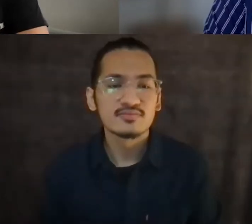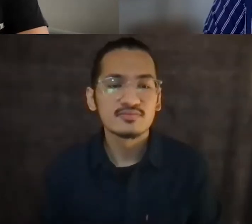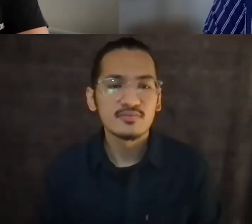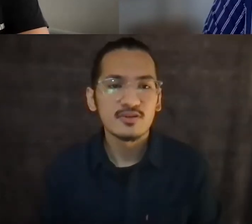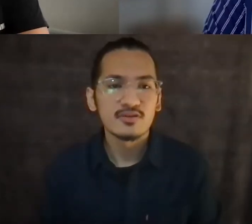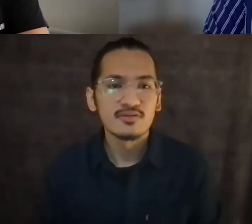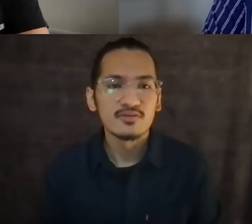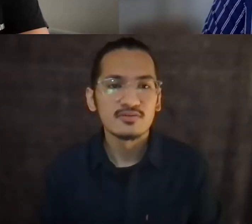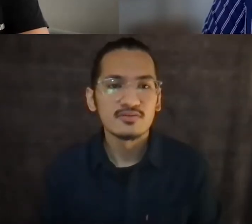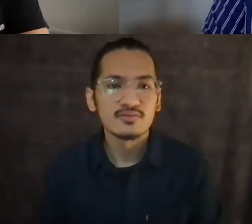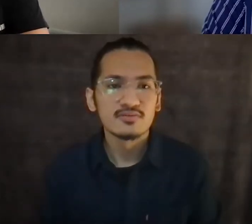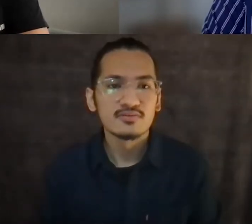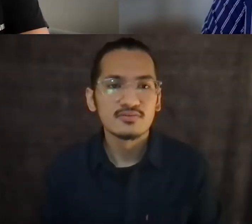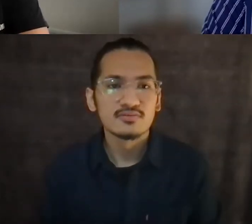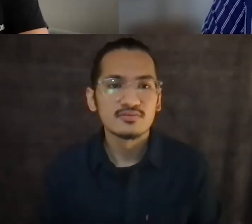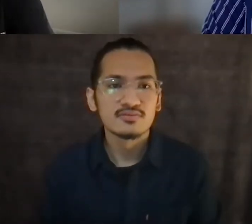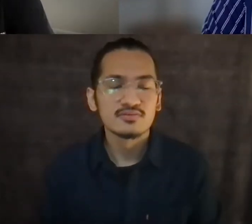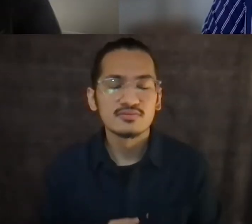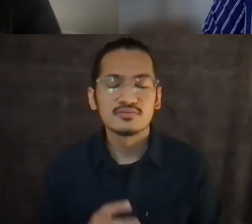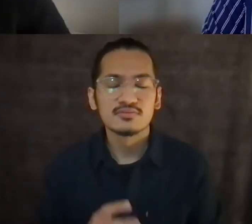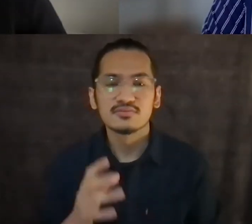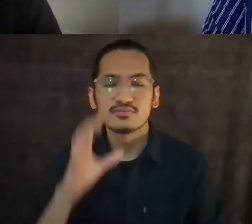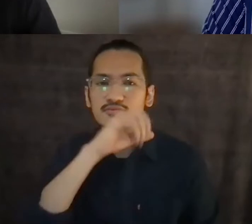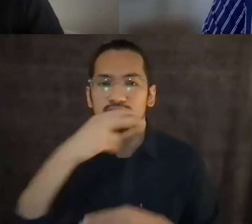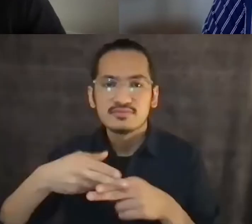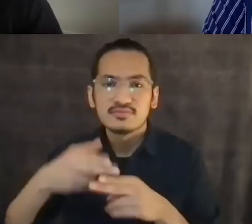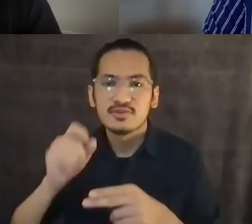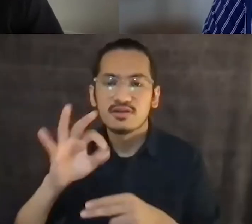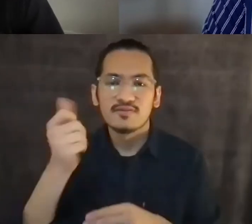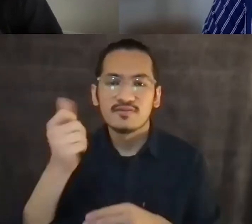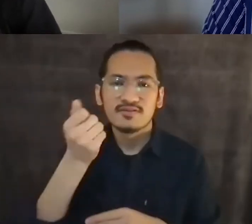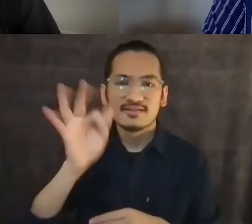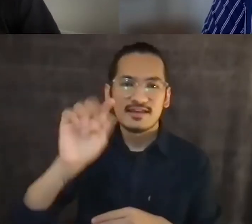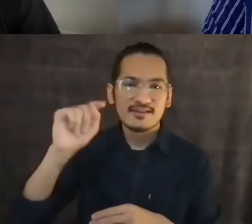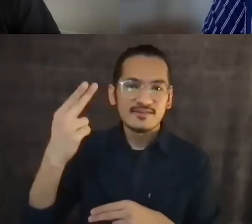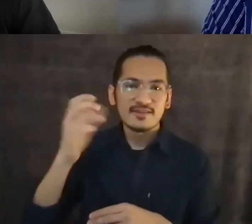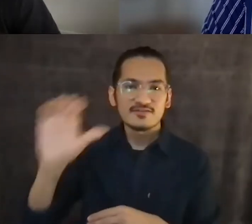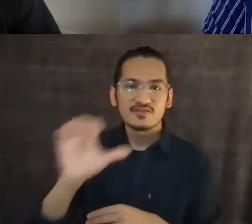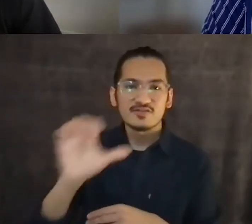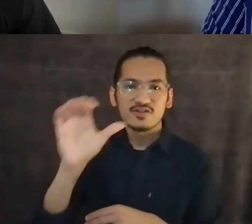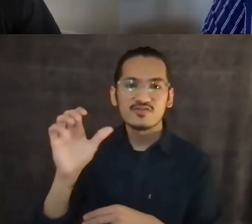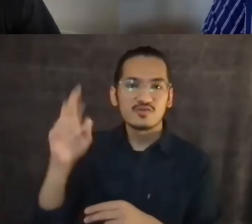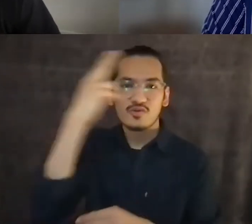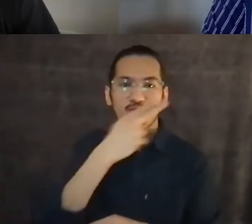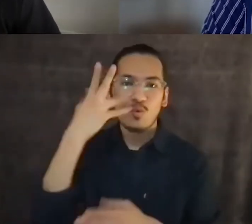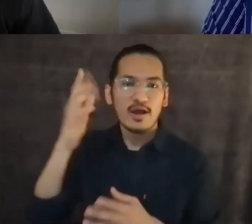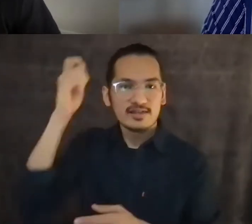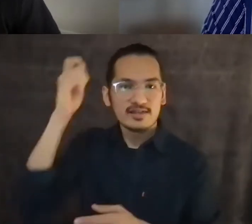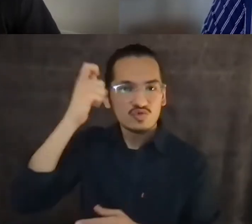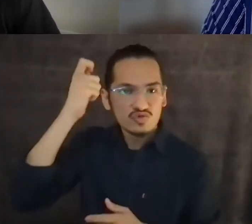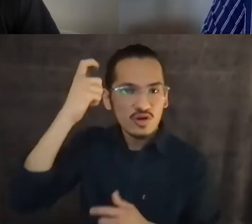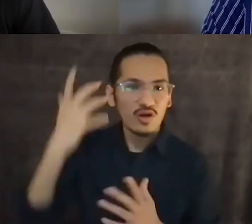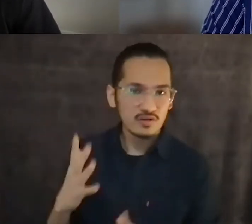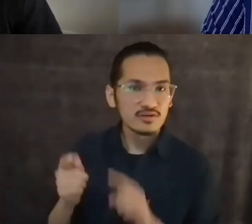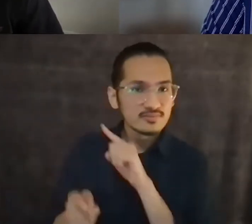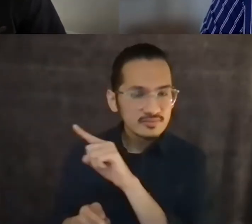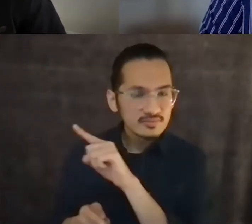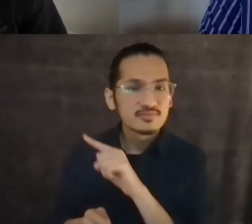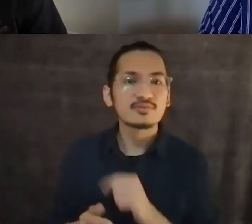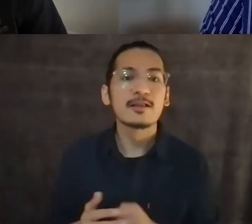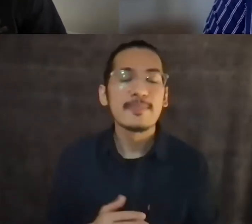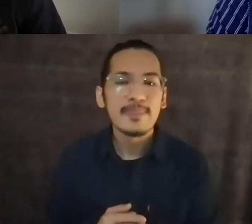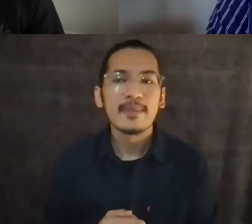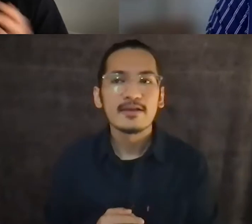19th century Hawaiian scholar. Allah Aina asks us to recognize the way that